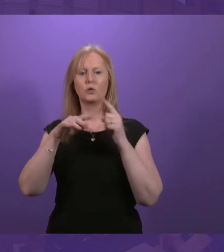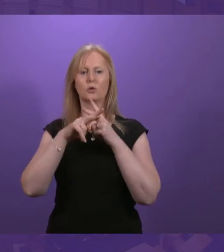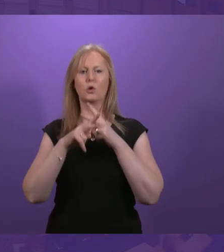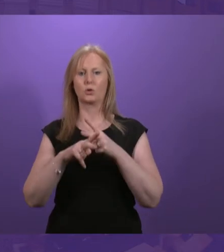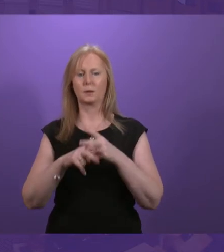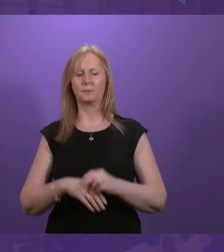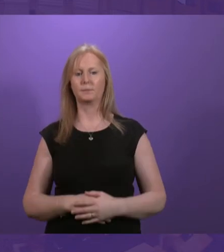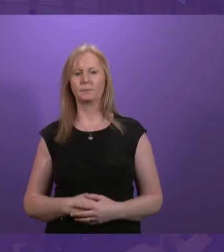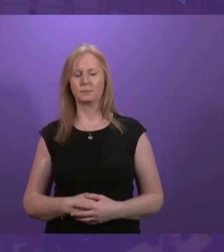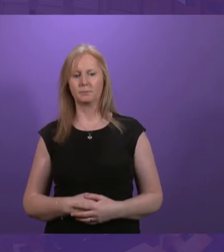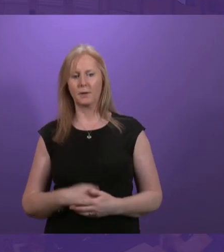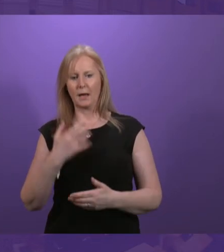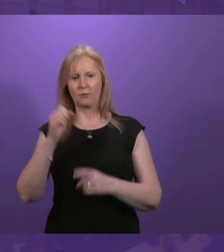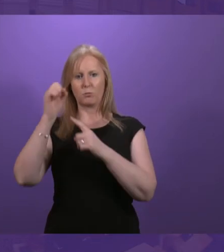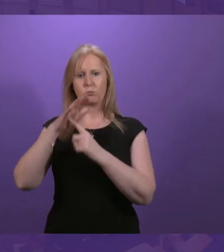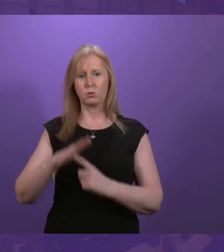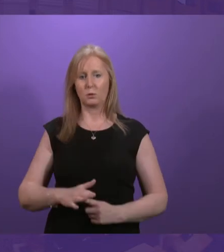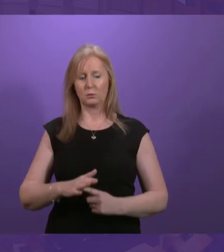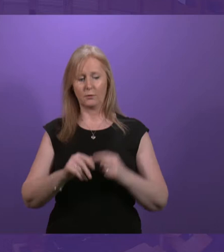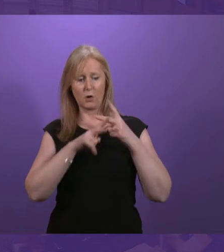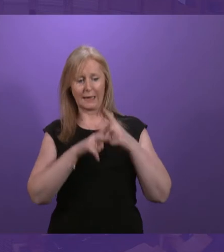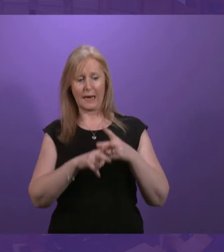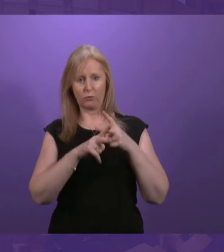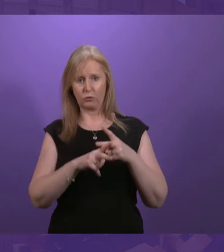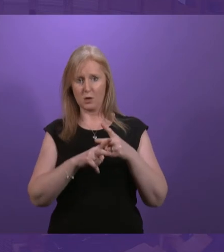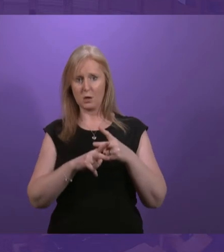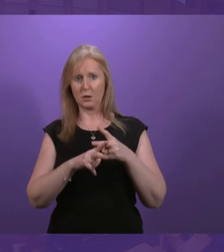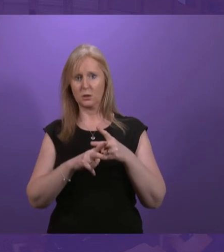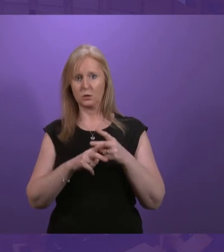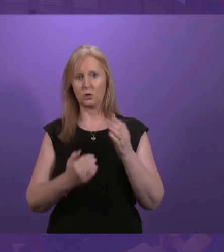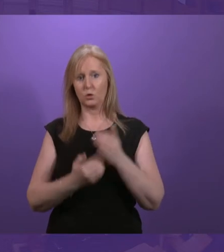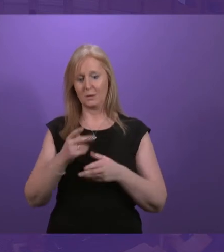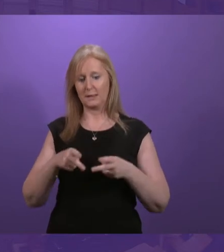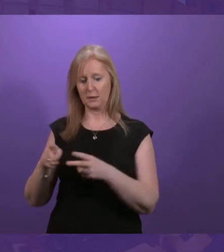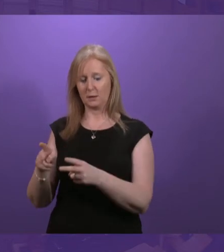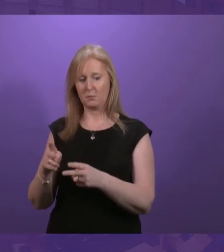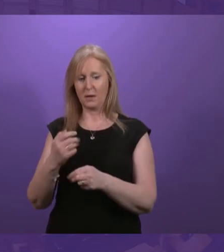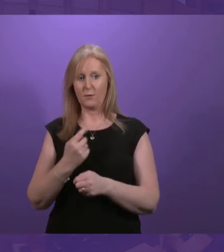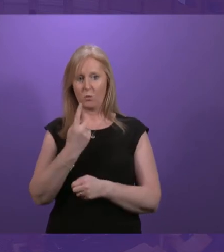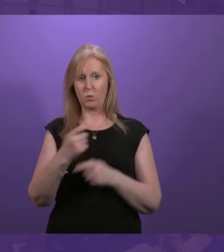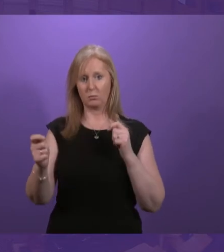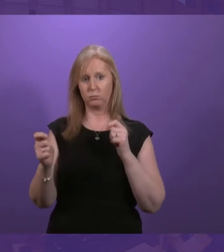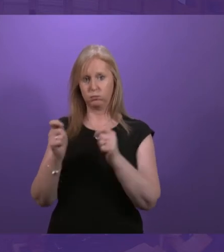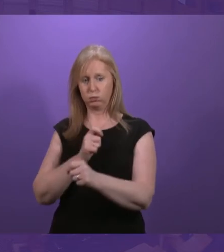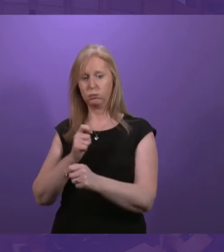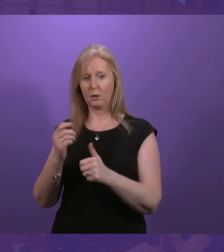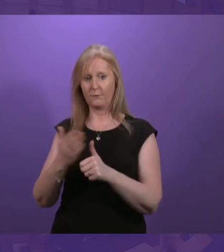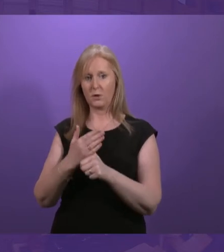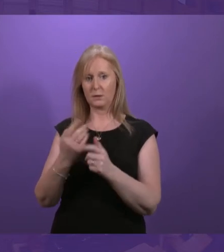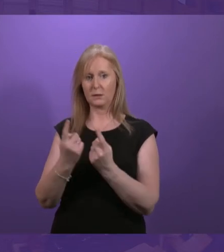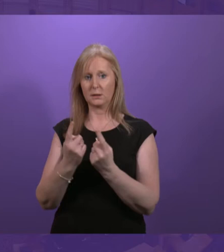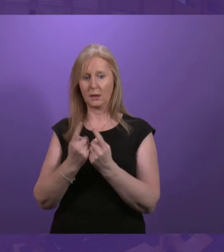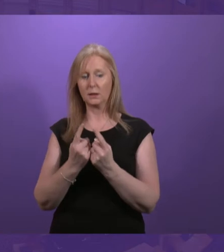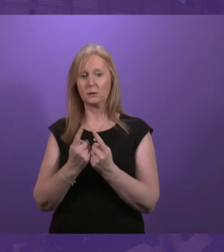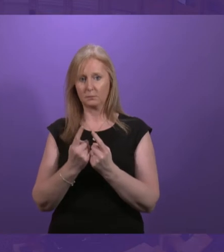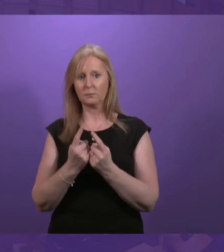Well, have prioritised support for carers in our new social security system. Indeed, our first change following the Social